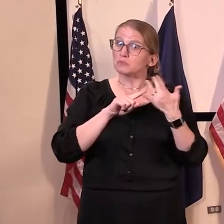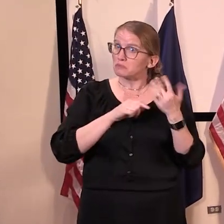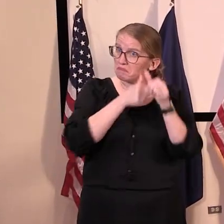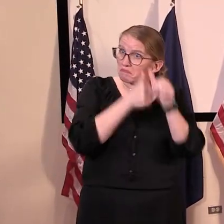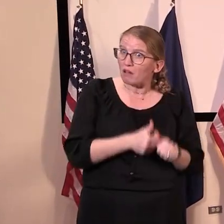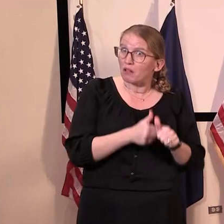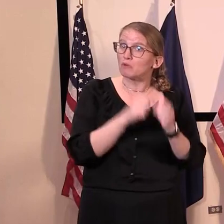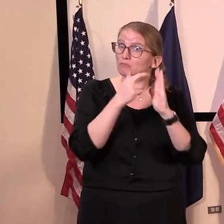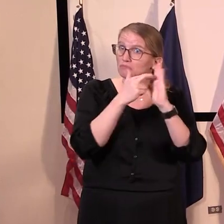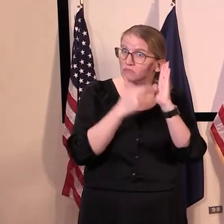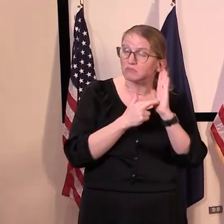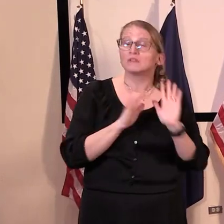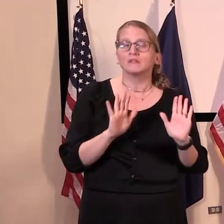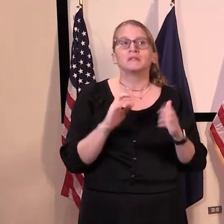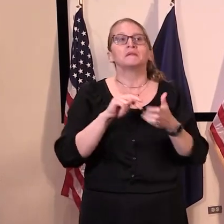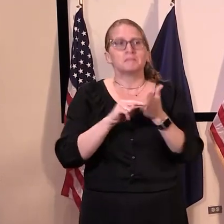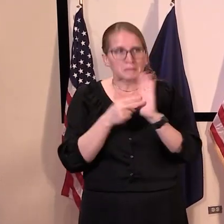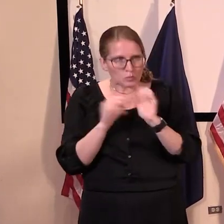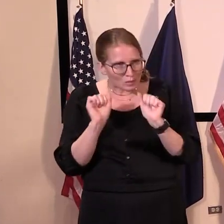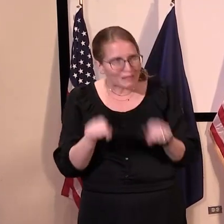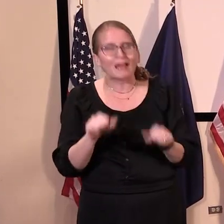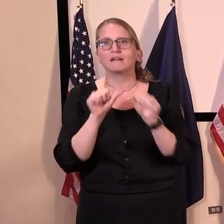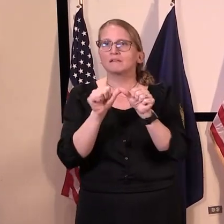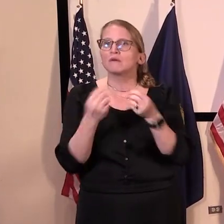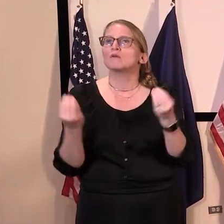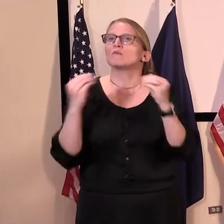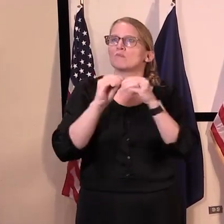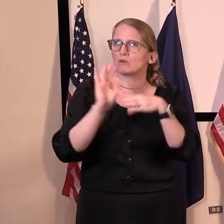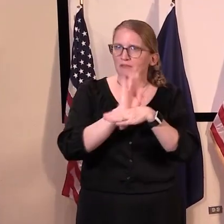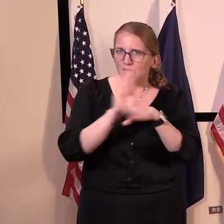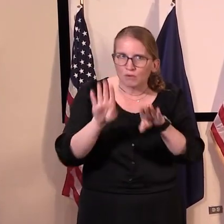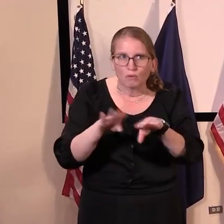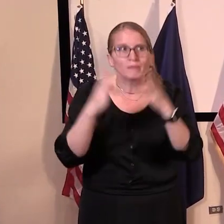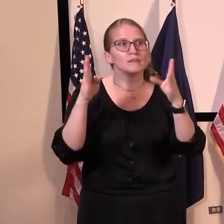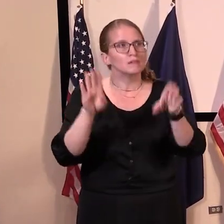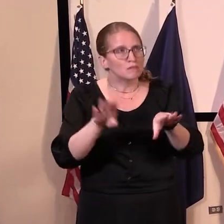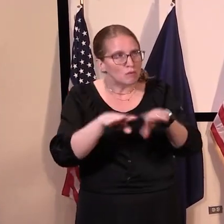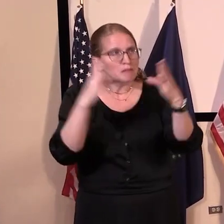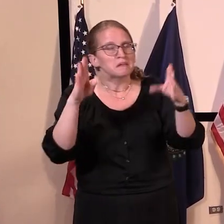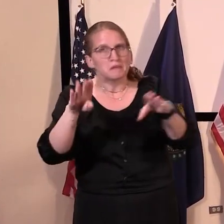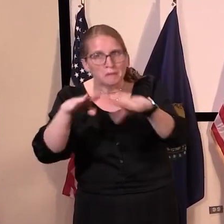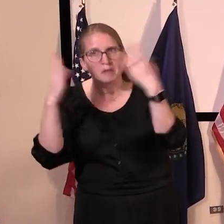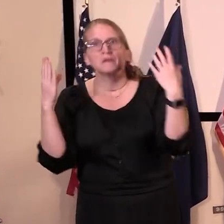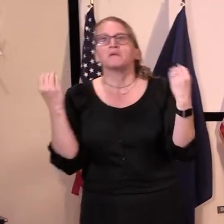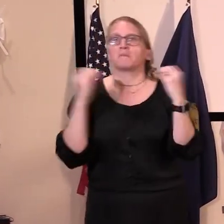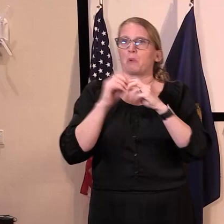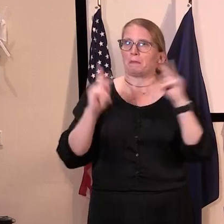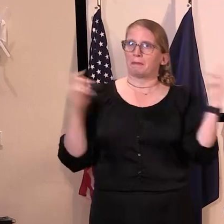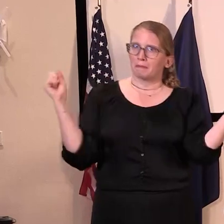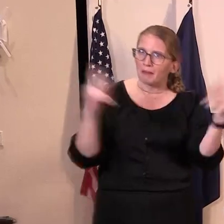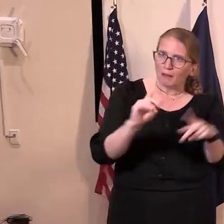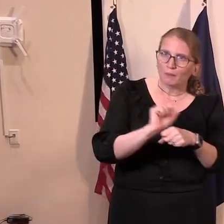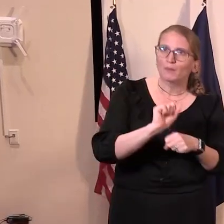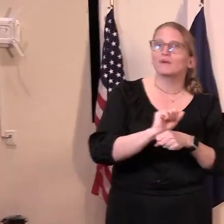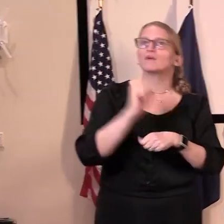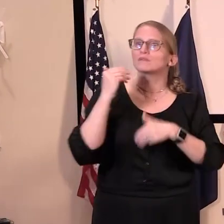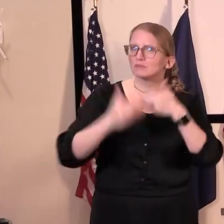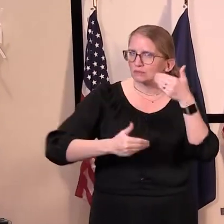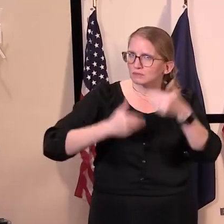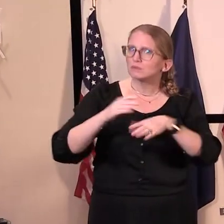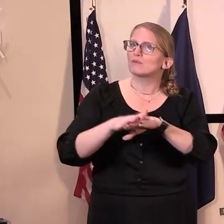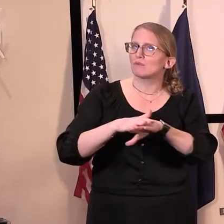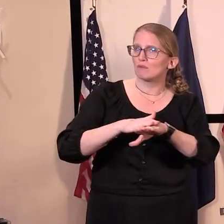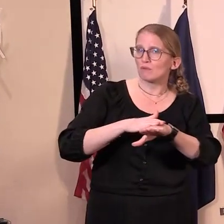in a way that helps prevent outbreaks and we can keep moving forward. Because in order to win both the battle